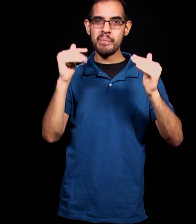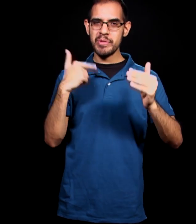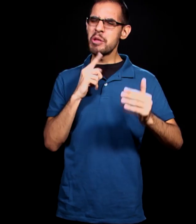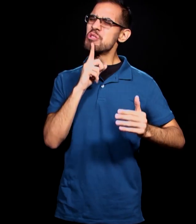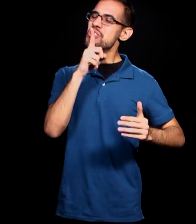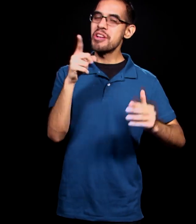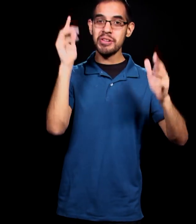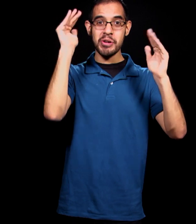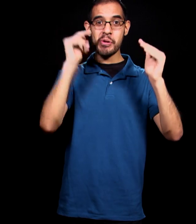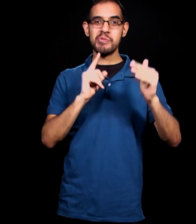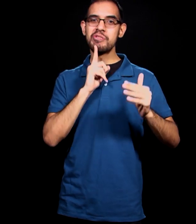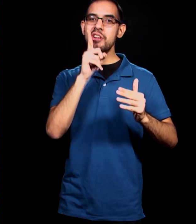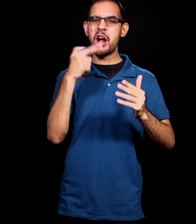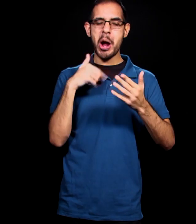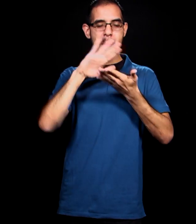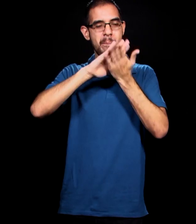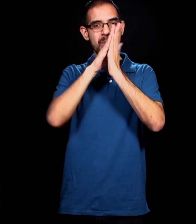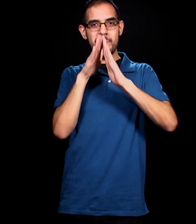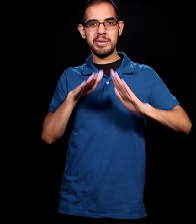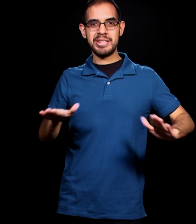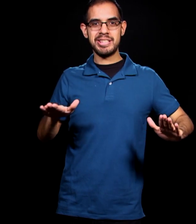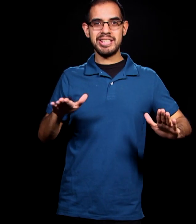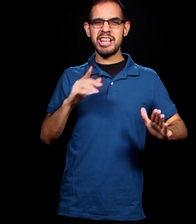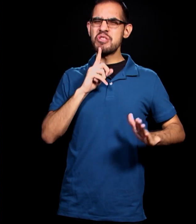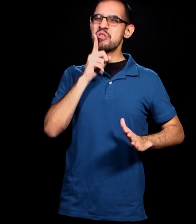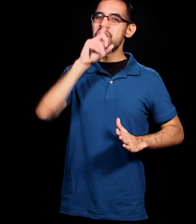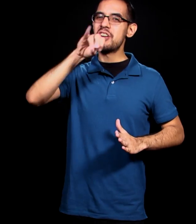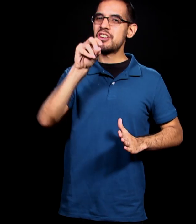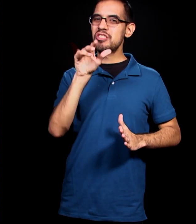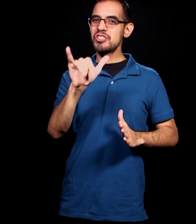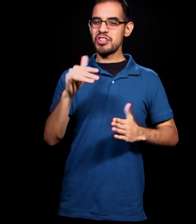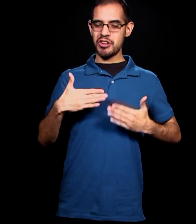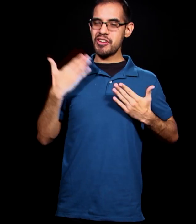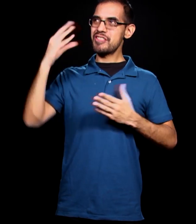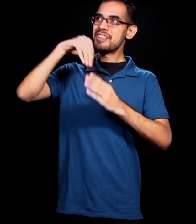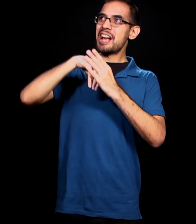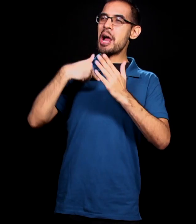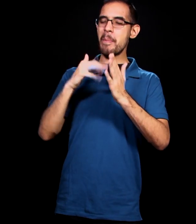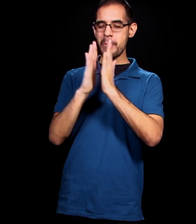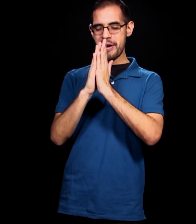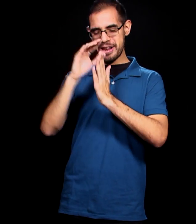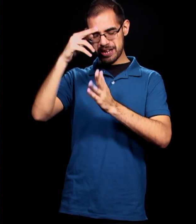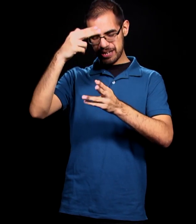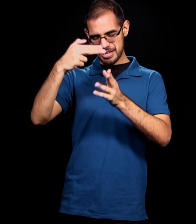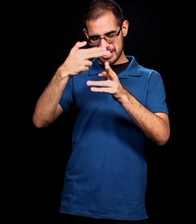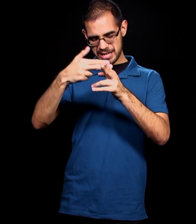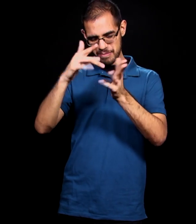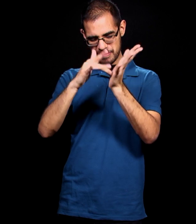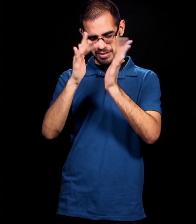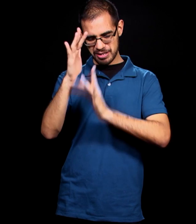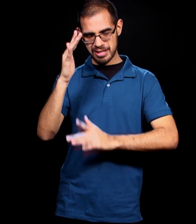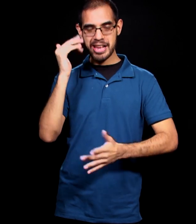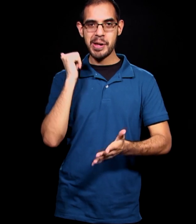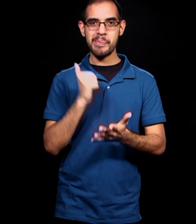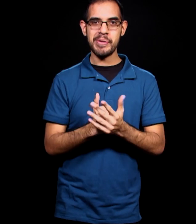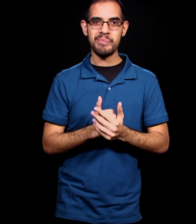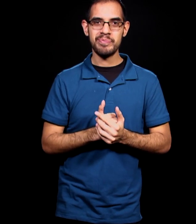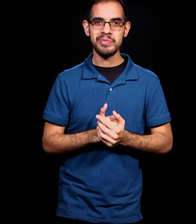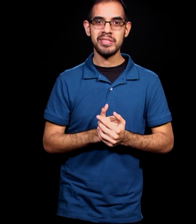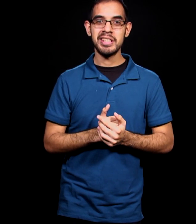of joy that we have in you. And I pray this in Jesus' name. Amen. Well, again, I'm so thankful that you've